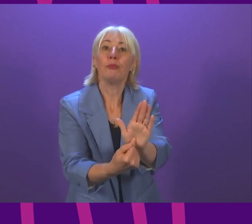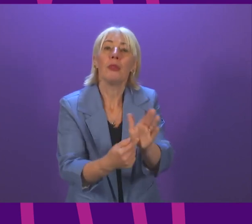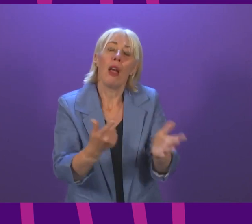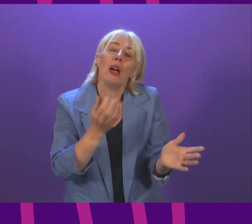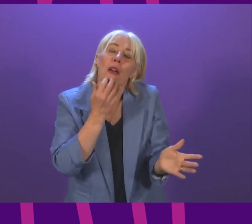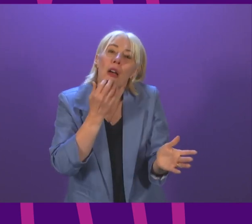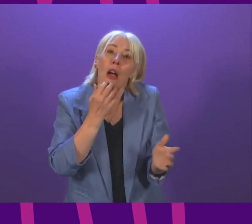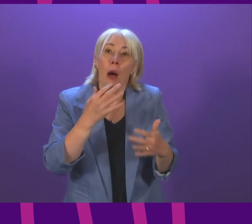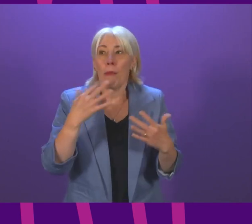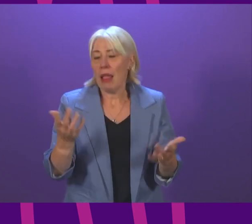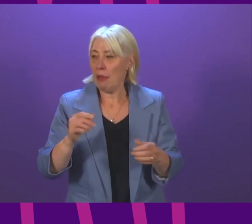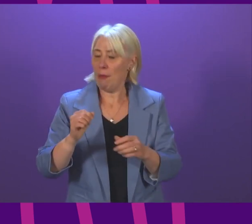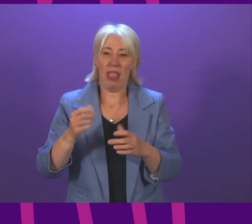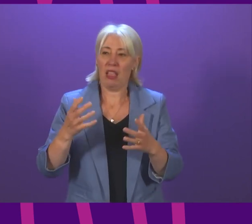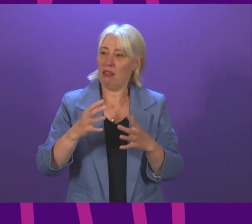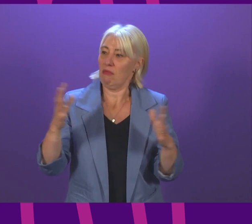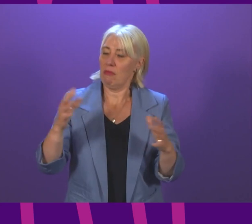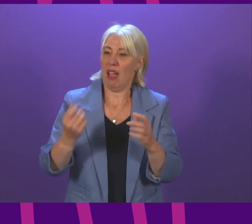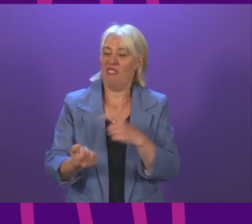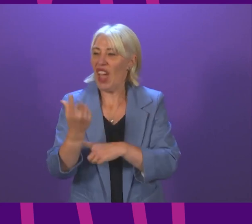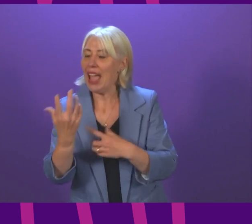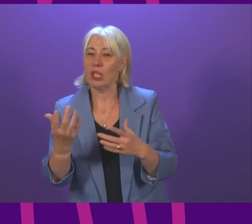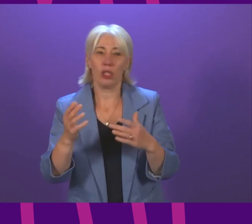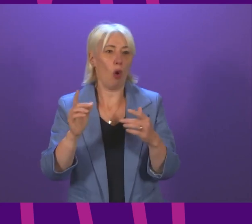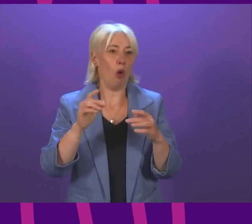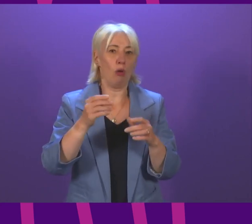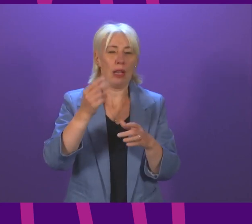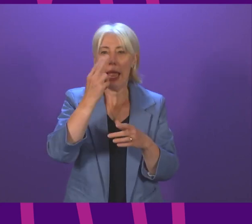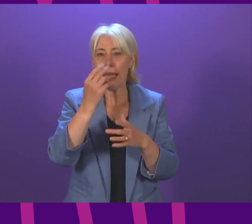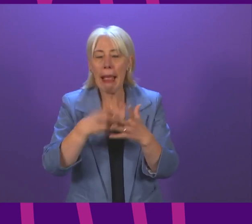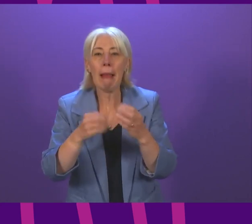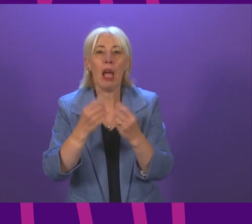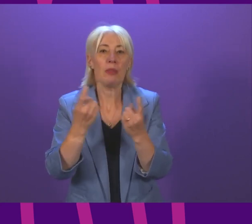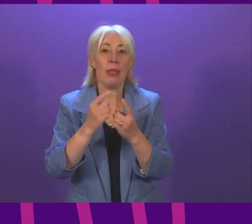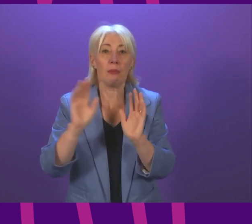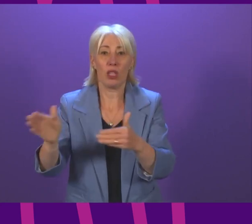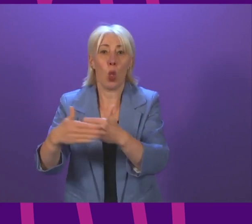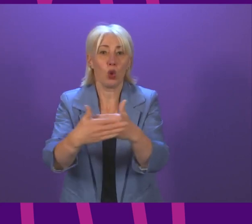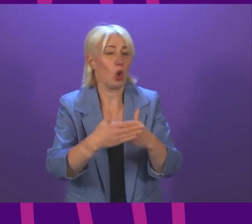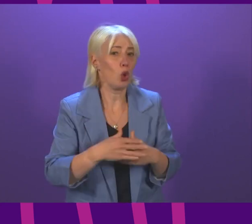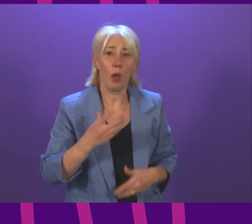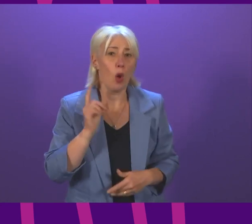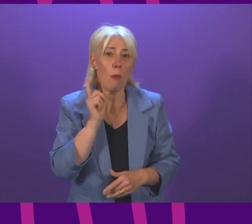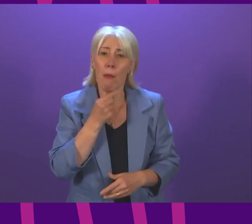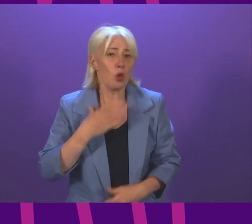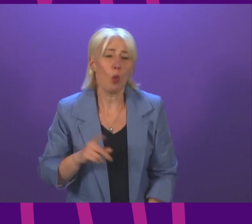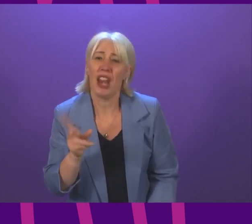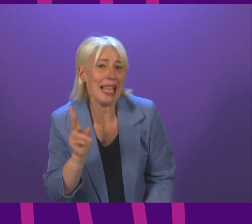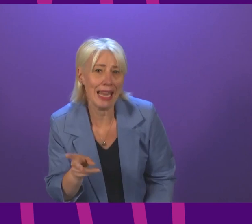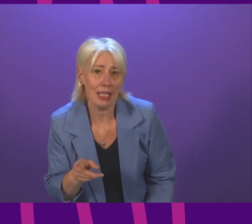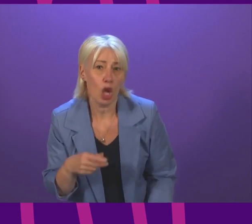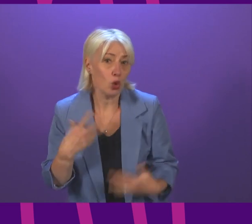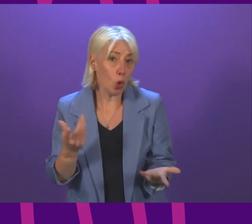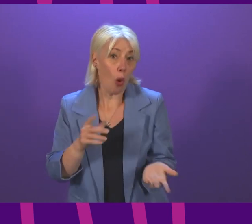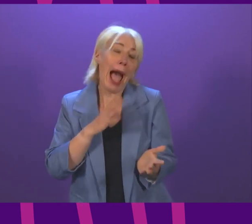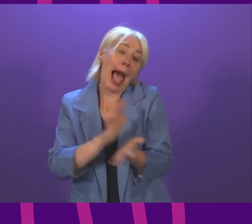venues like nightclubs or large-scale events have to stop or close again. That's the balance we're seeking to strike. And in terms of the legal challenge,